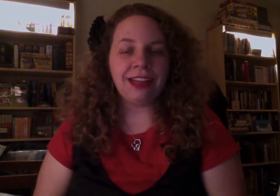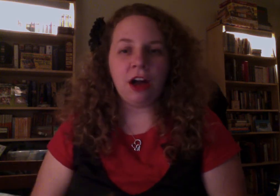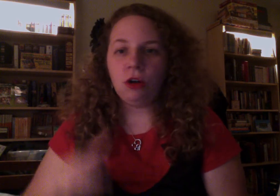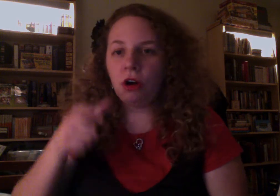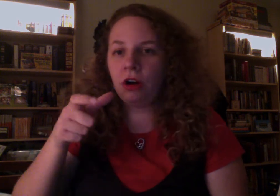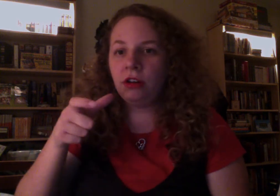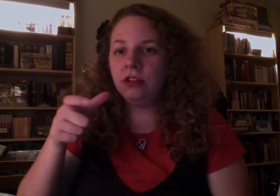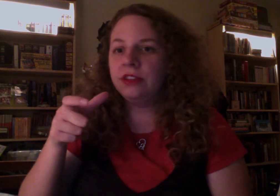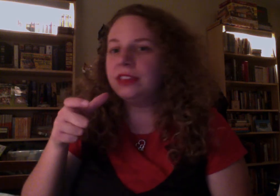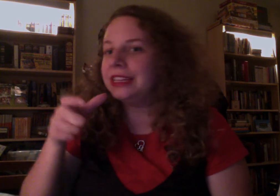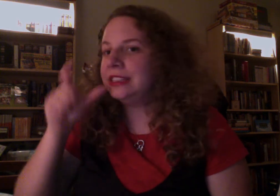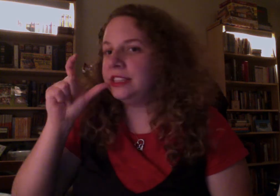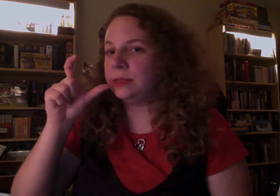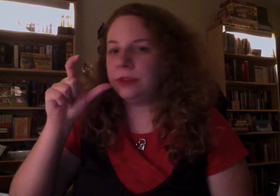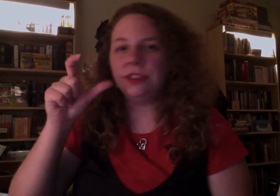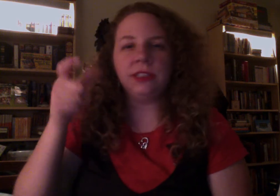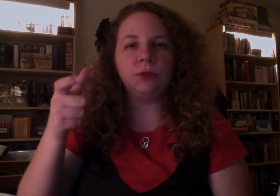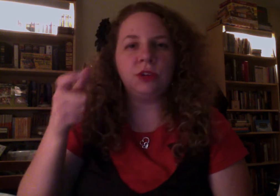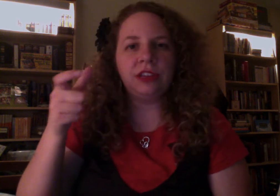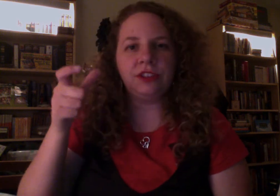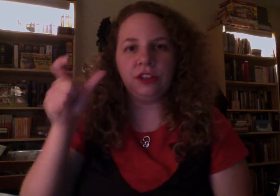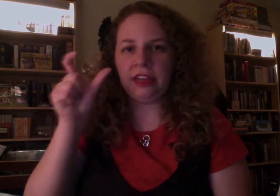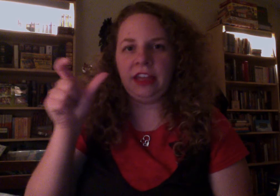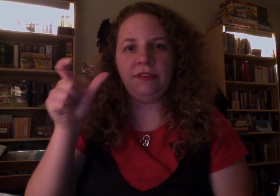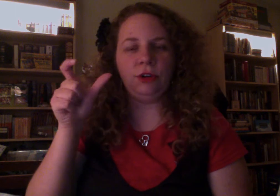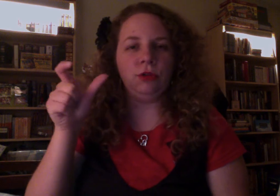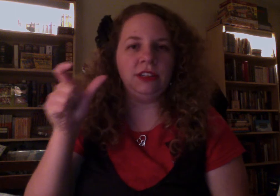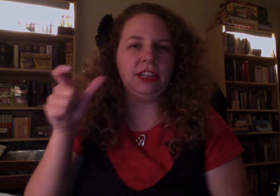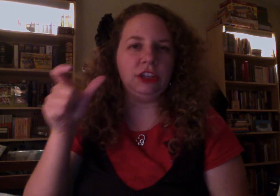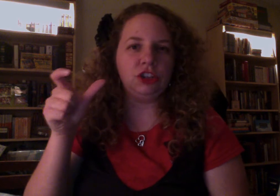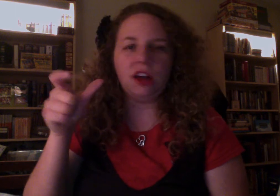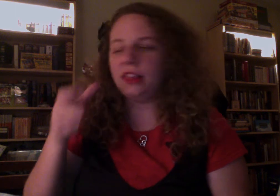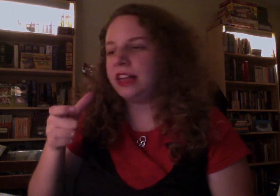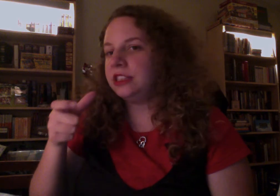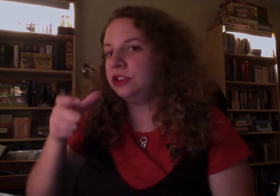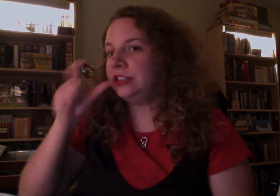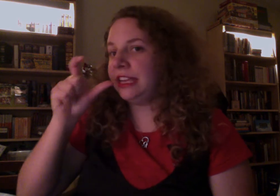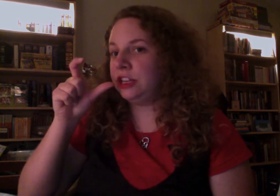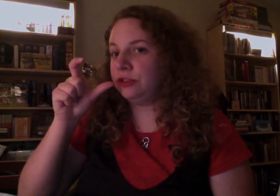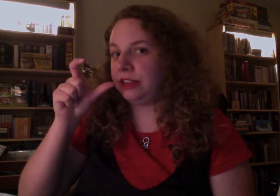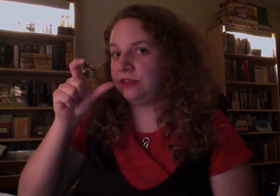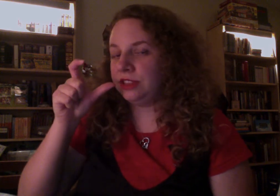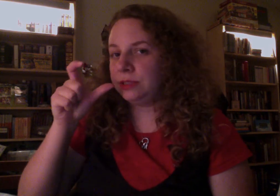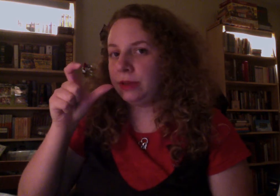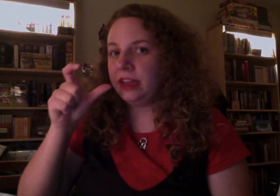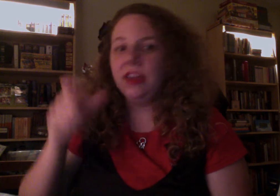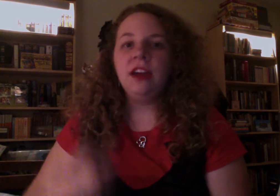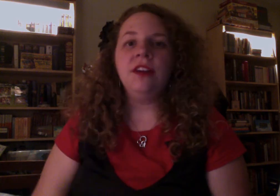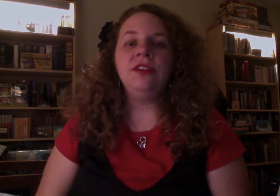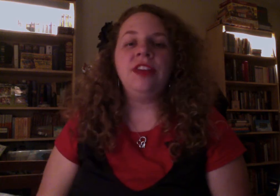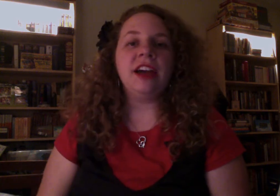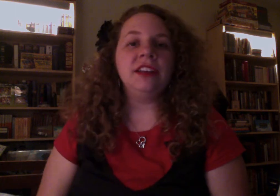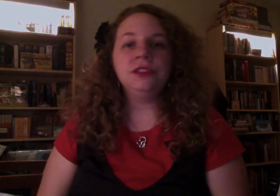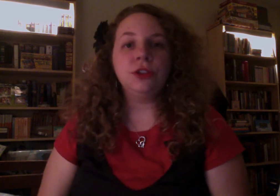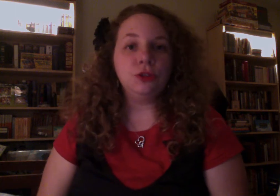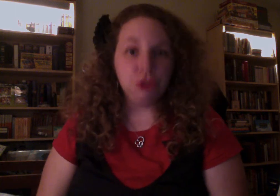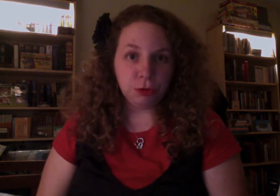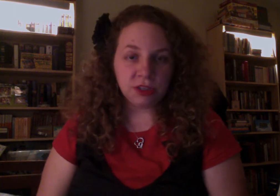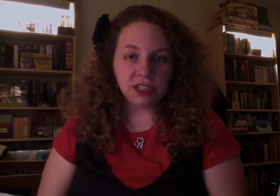alcohol, then it's this one. This is more like if you're holding like a shot glass and you're taking a drink of it this way. That is the newer sign.